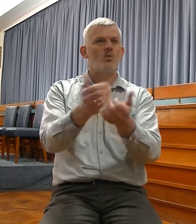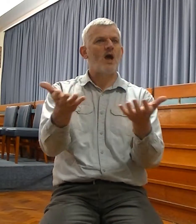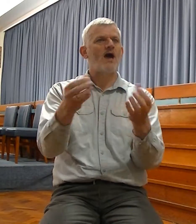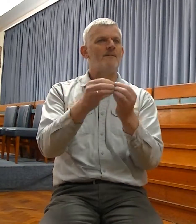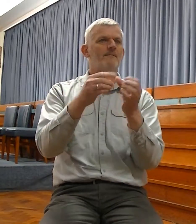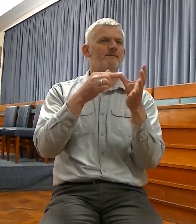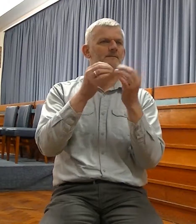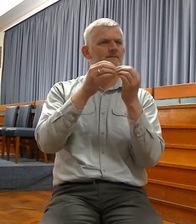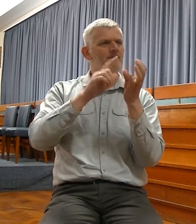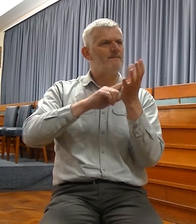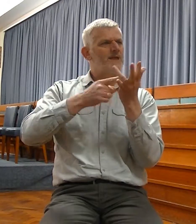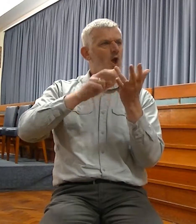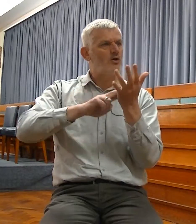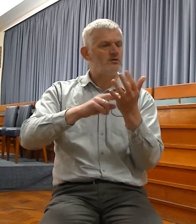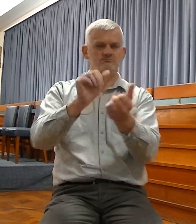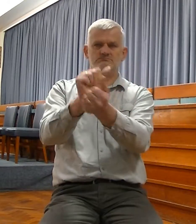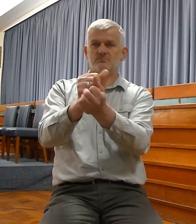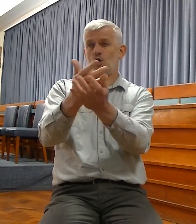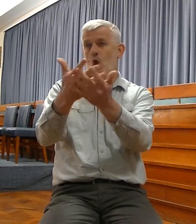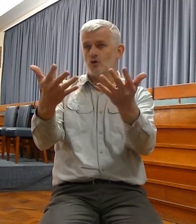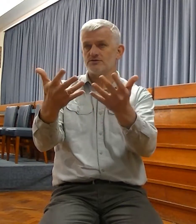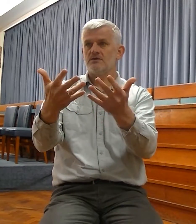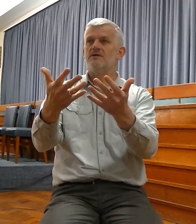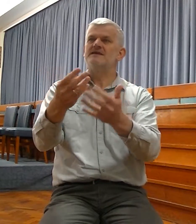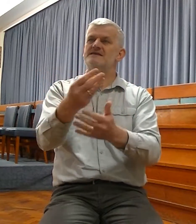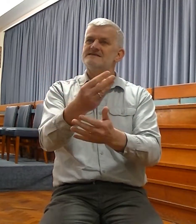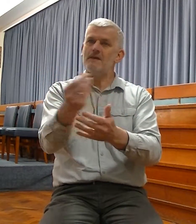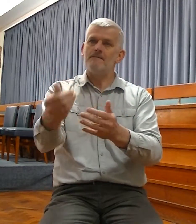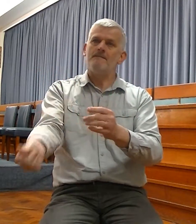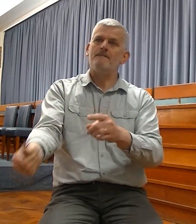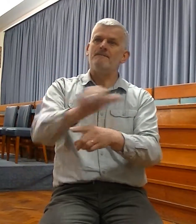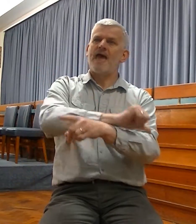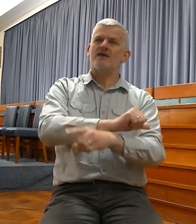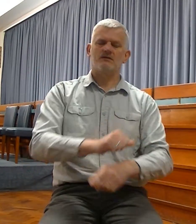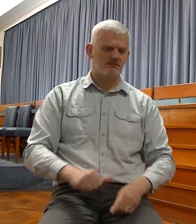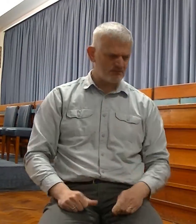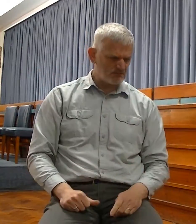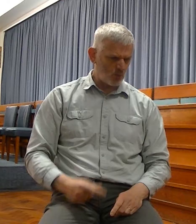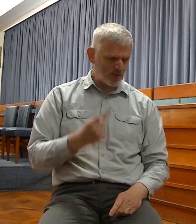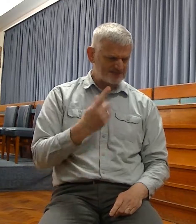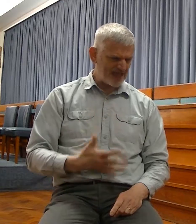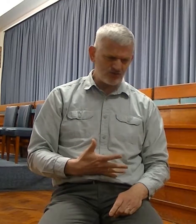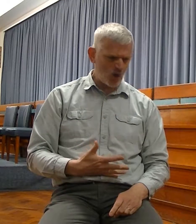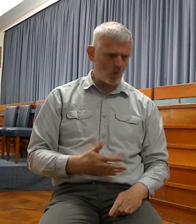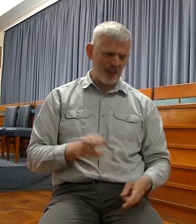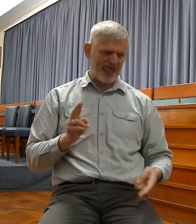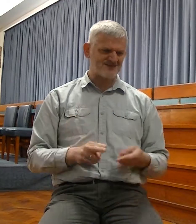the number that came back was far less than a tenth of those who were taken captive. The remnant was quite